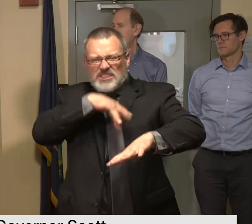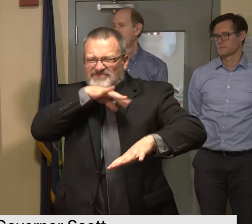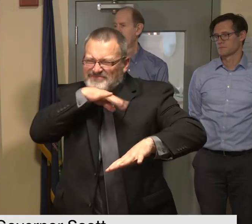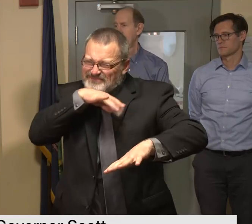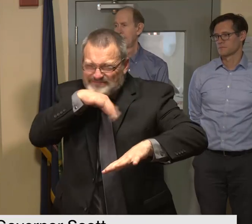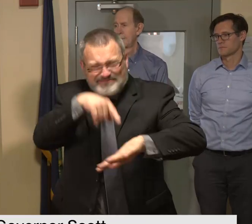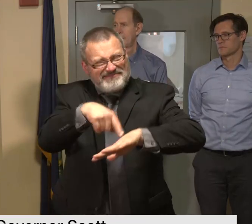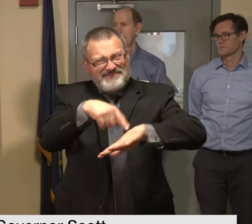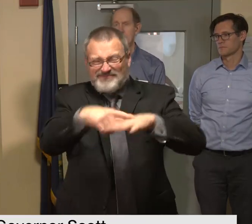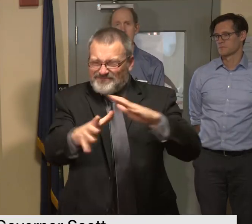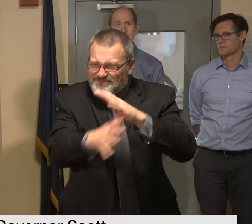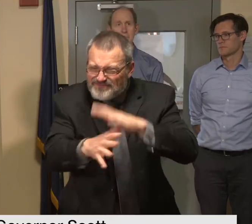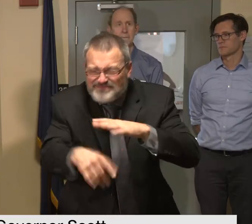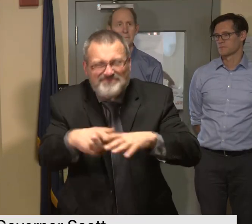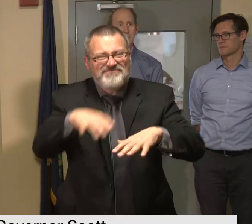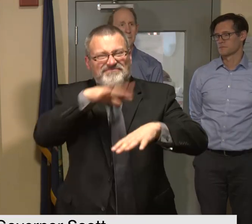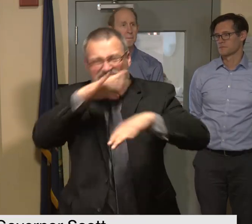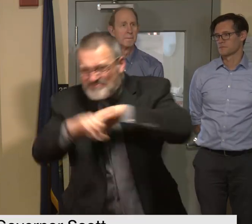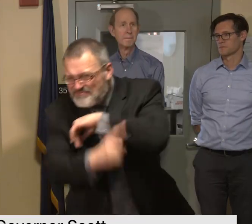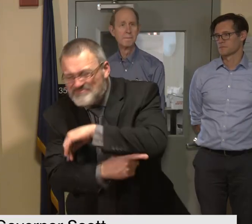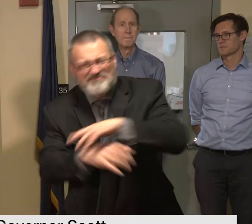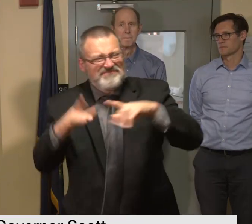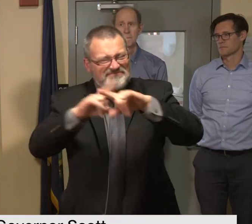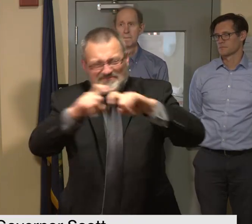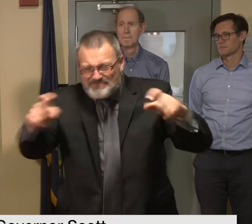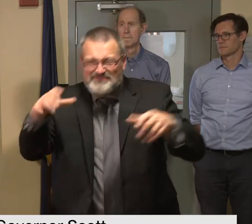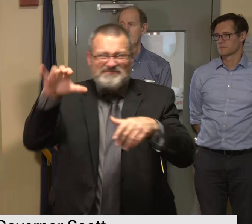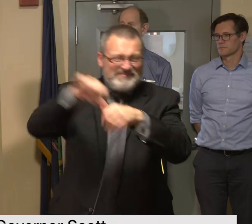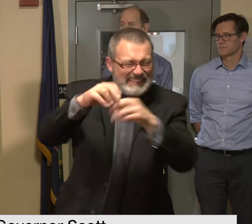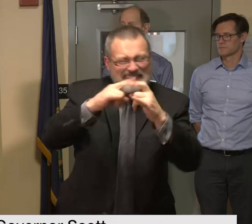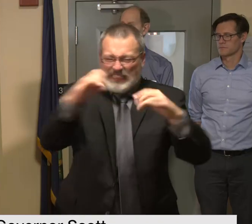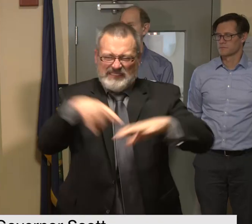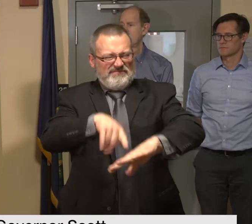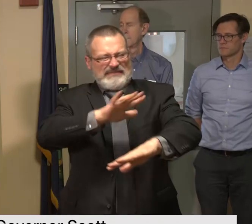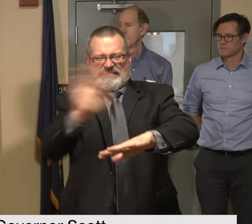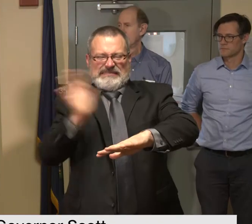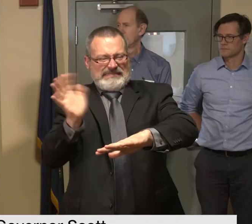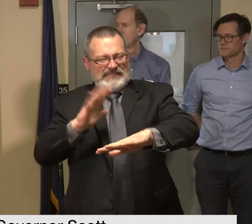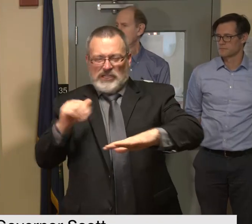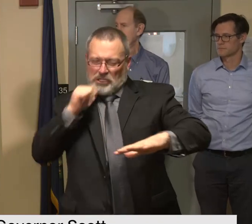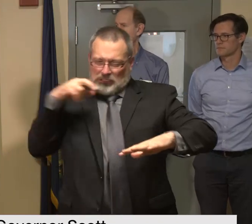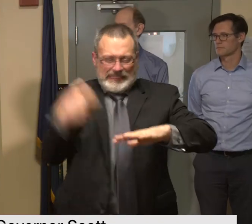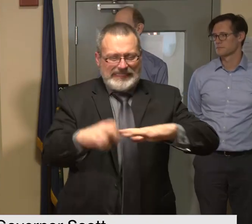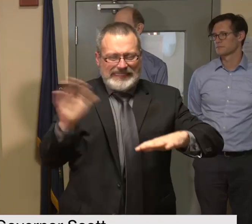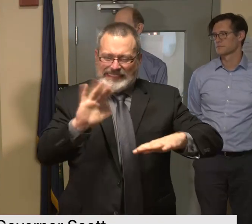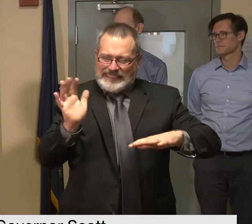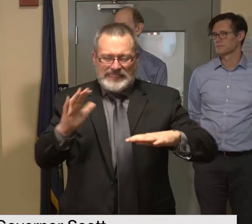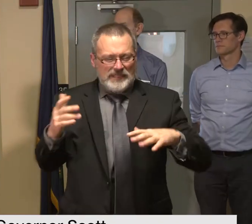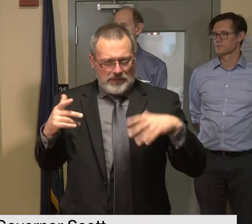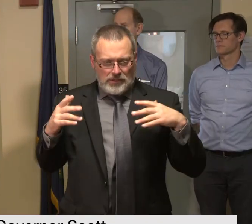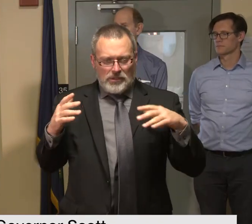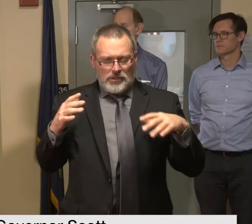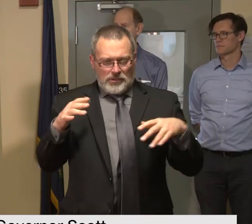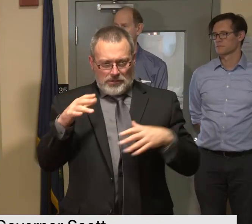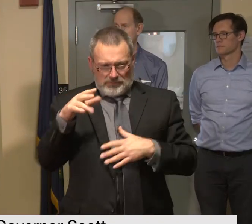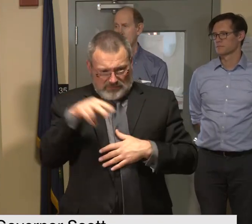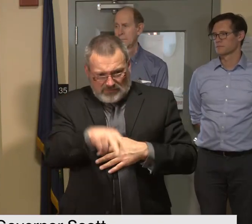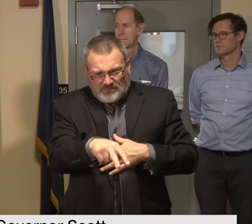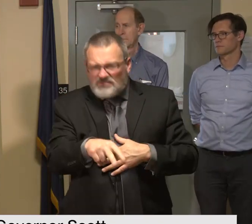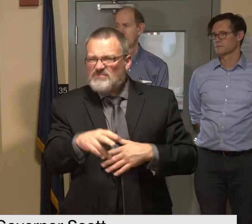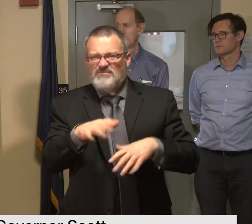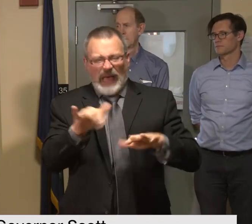to follow advisories from state and town officials about drinking water safety we're encouraging homeowners and building